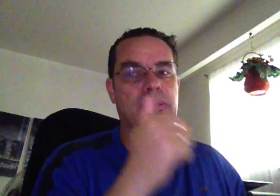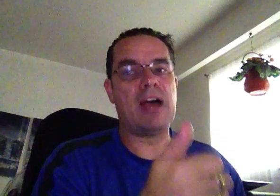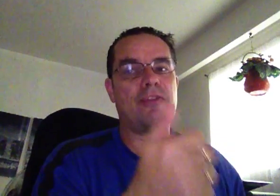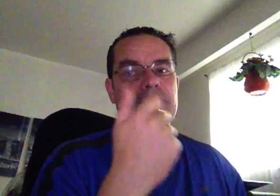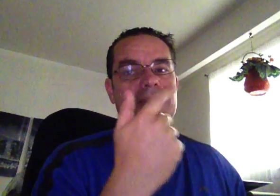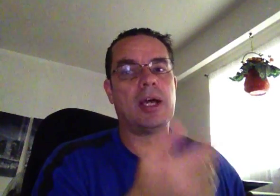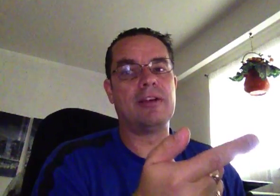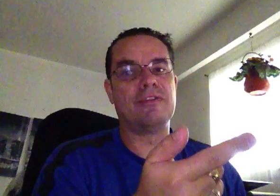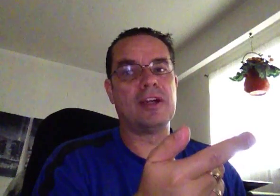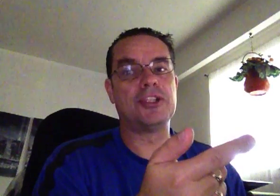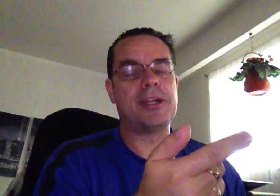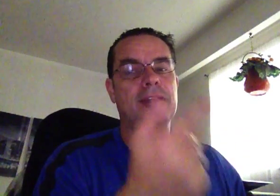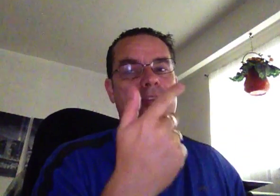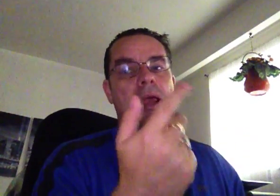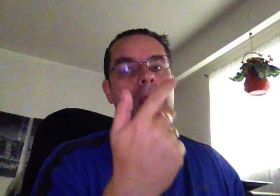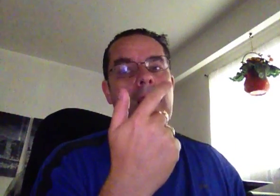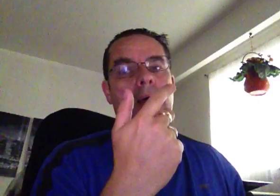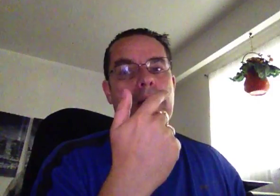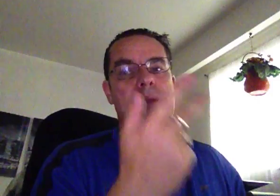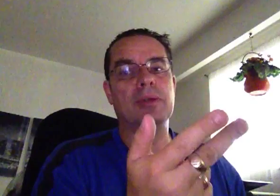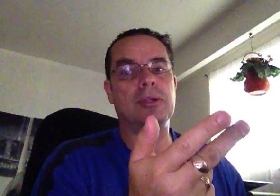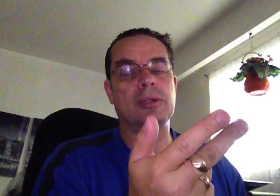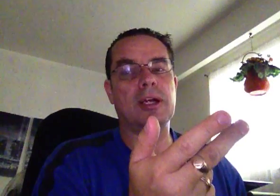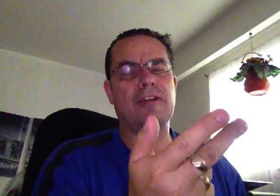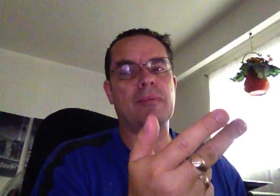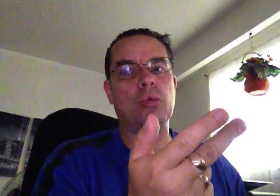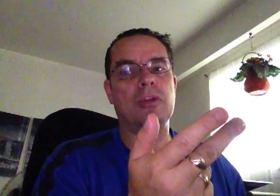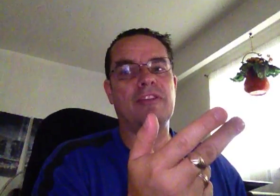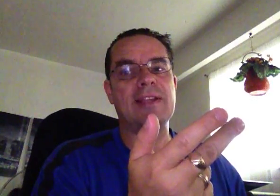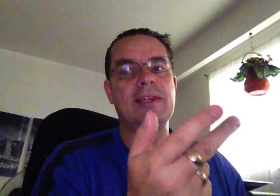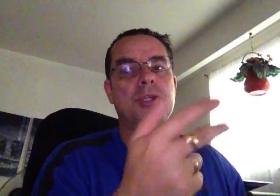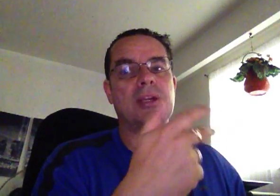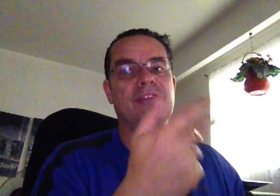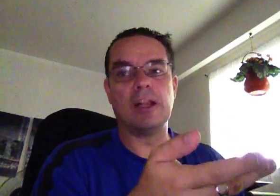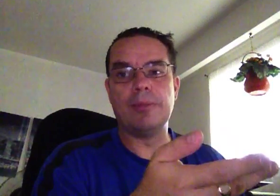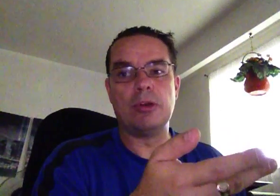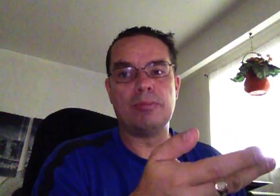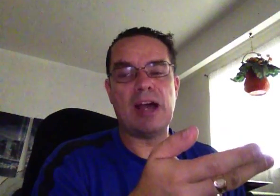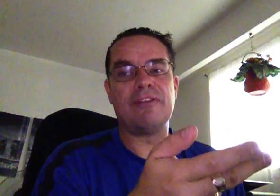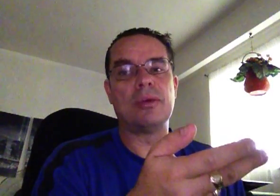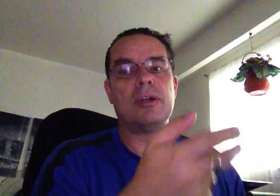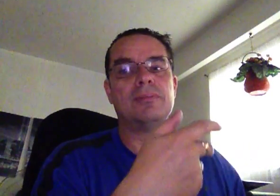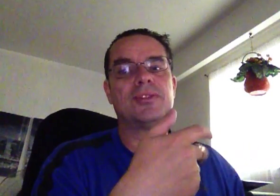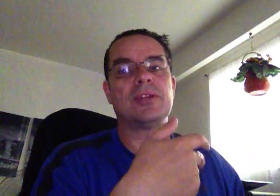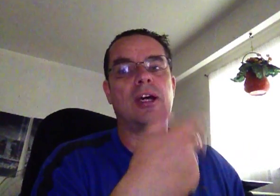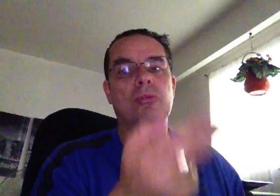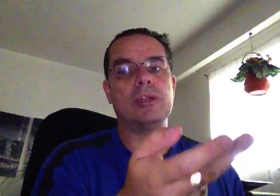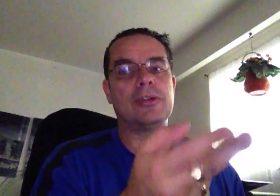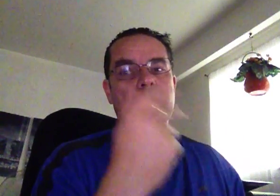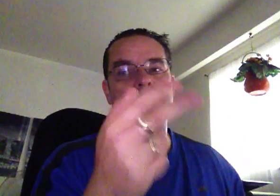of platforms and a lot of traders, people from the world of IT trying to develop their own platforms, ruling their own,